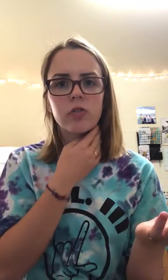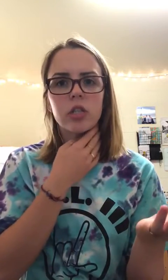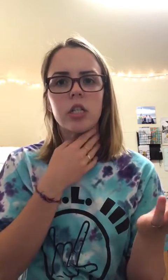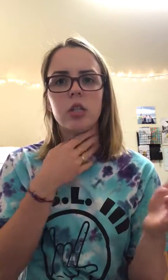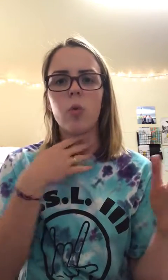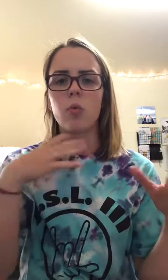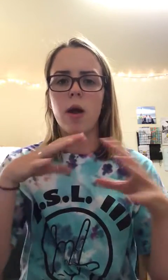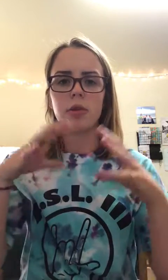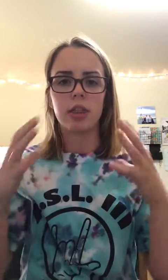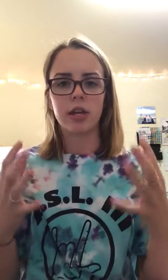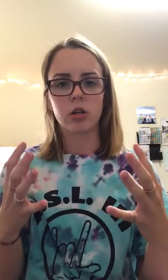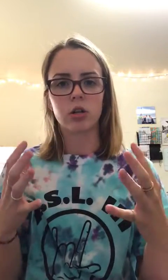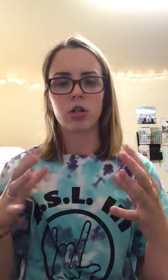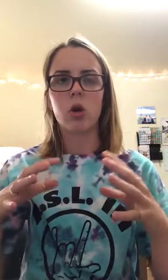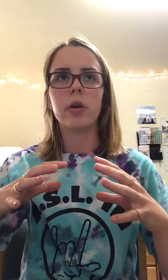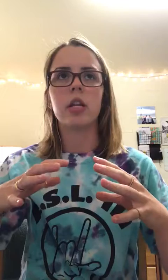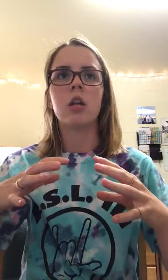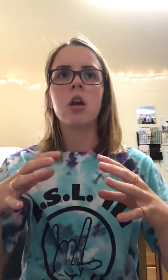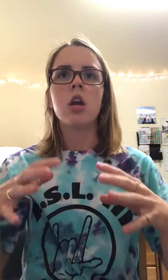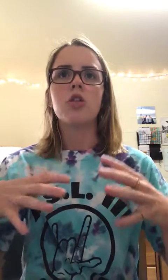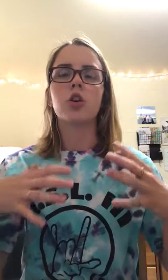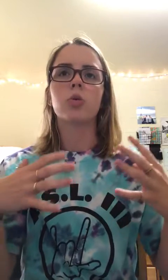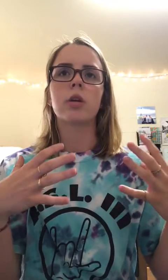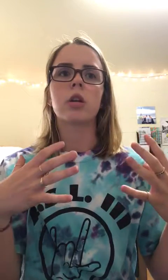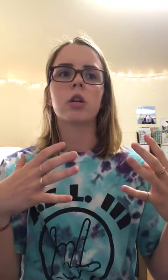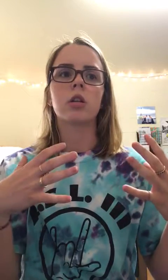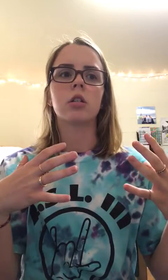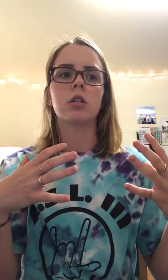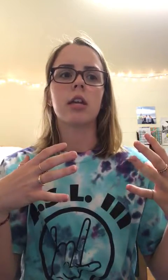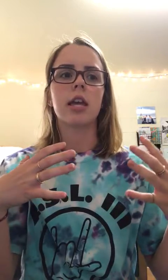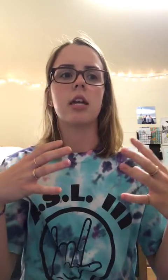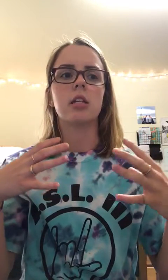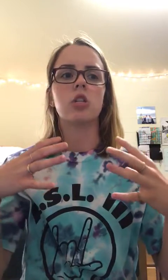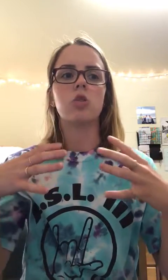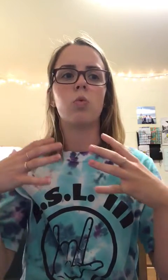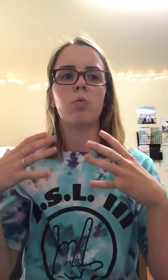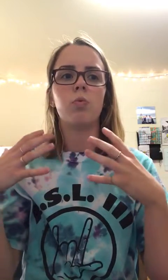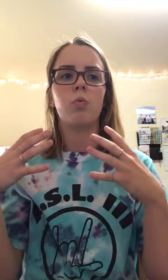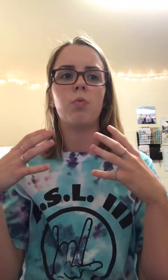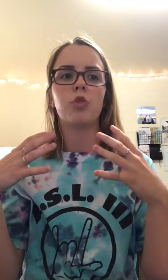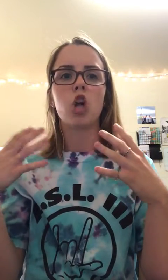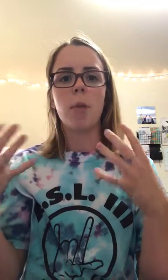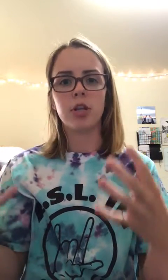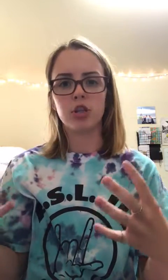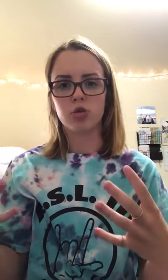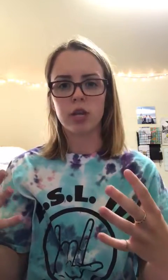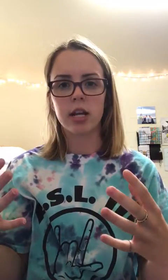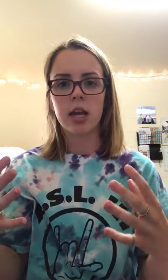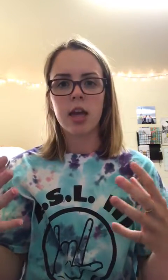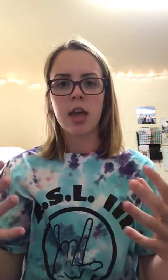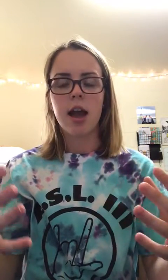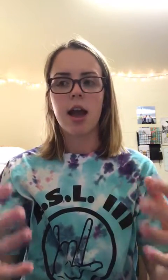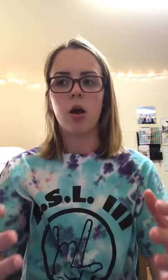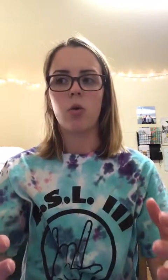versus well-rounded thinkers. So in the careers and job industry, how